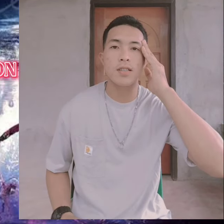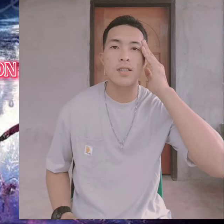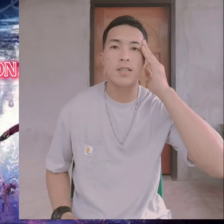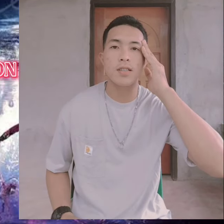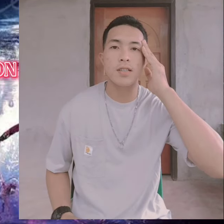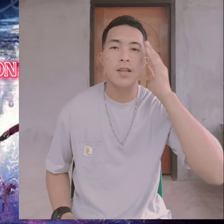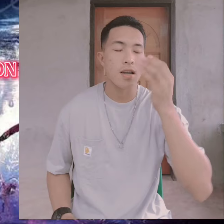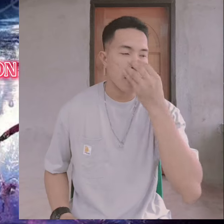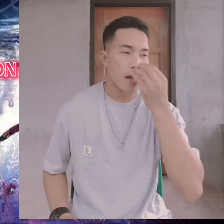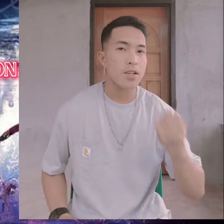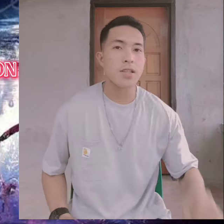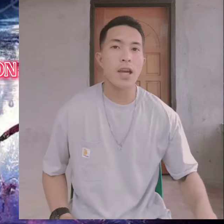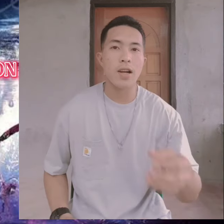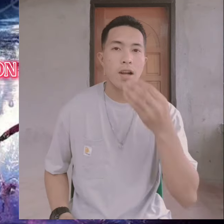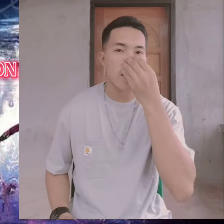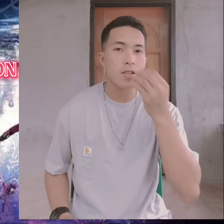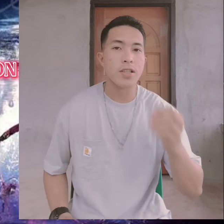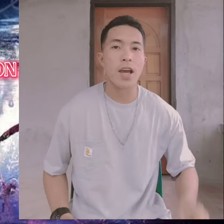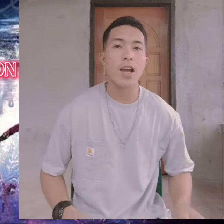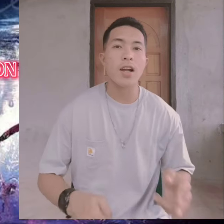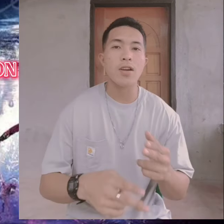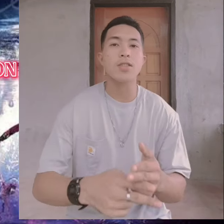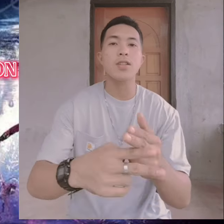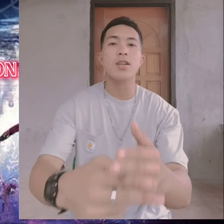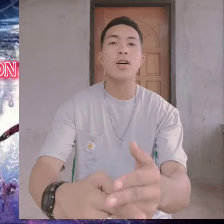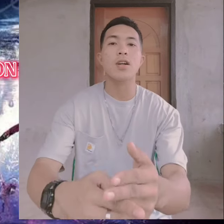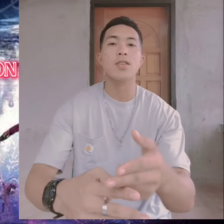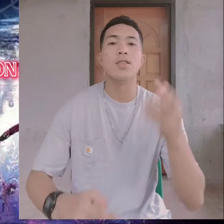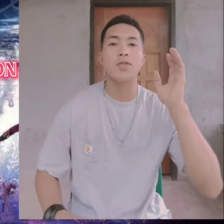I don't care, I don't care, so call me crazy